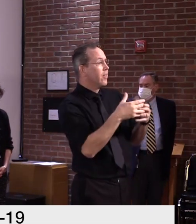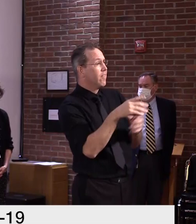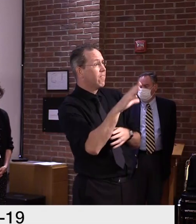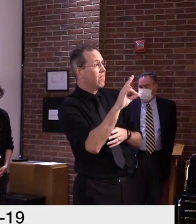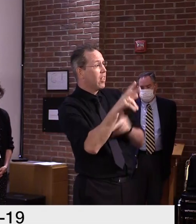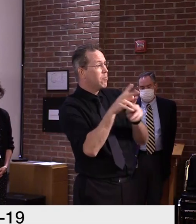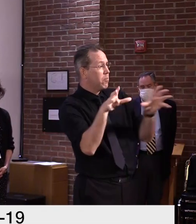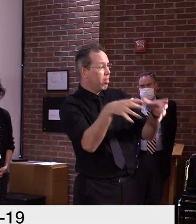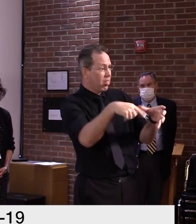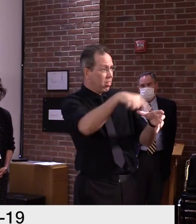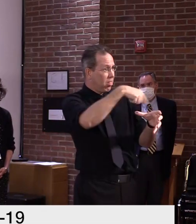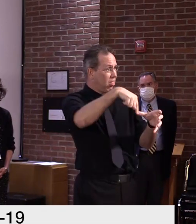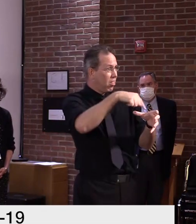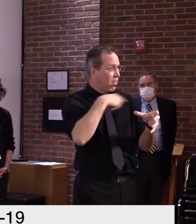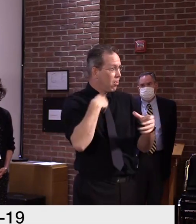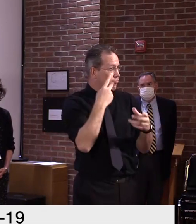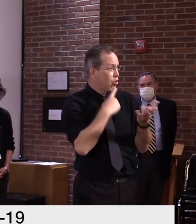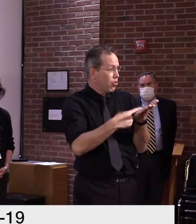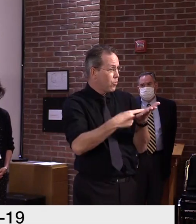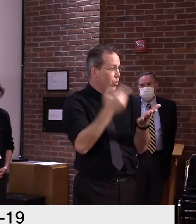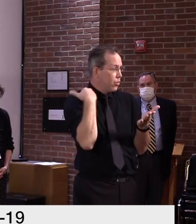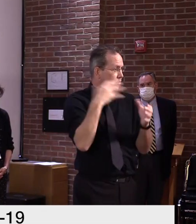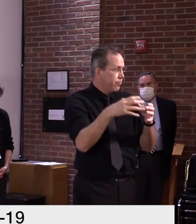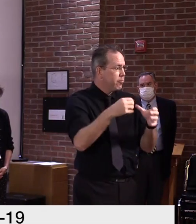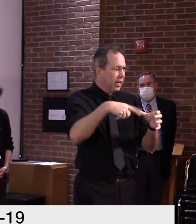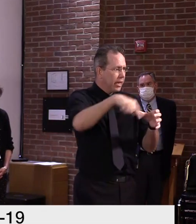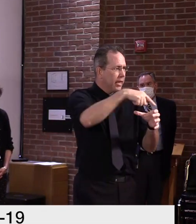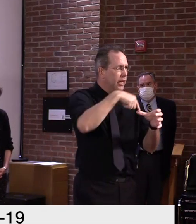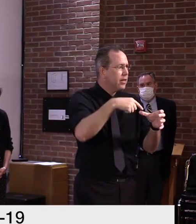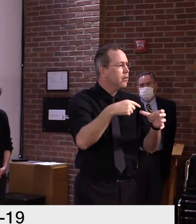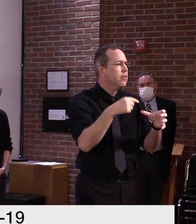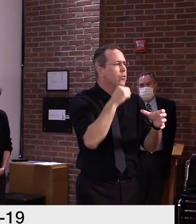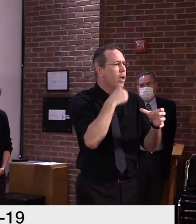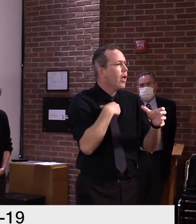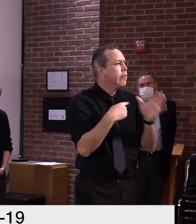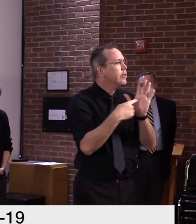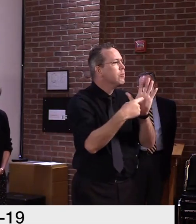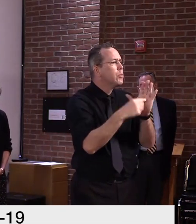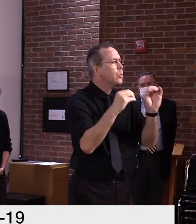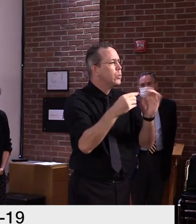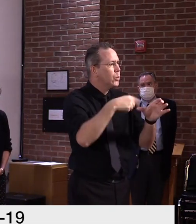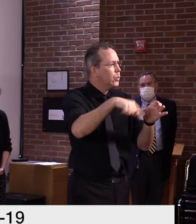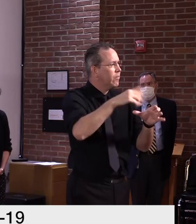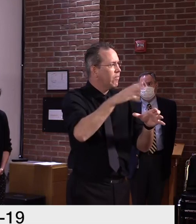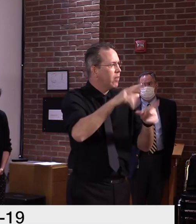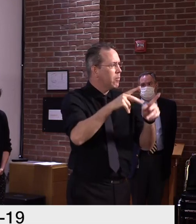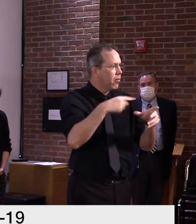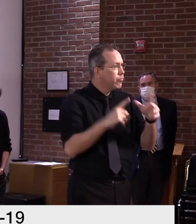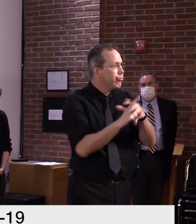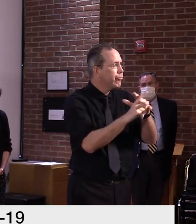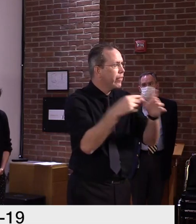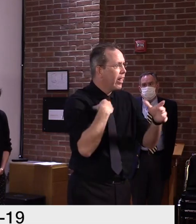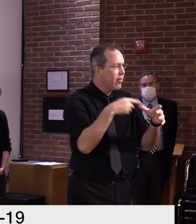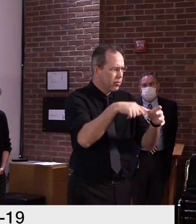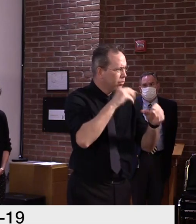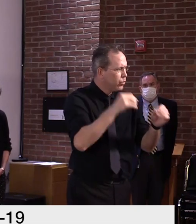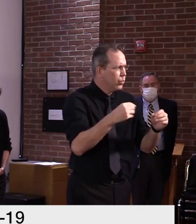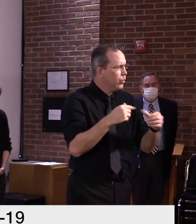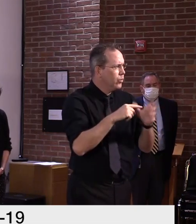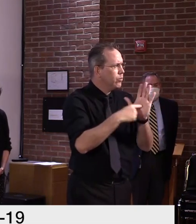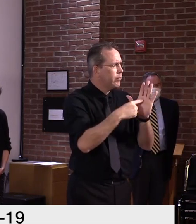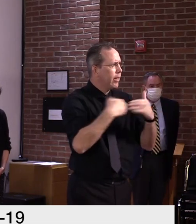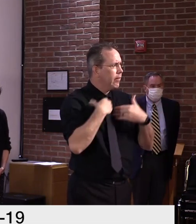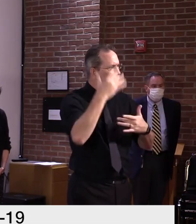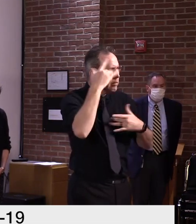antigen test did not have symptoms. Other factors that potentially could play a role might be